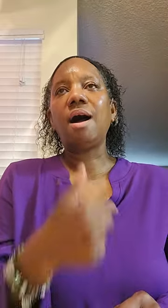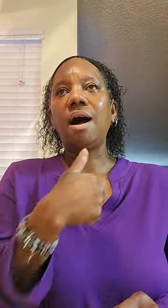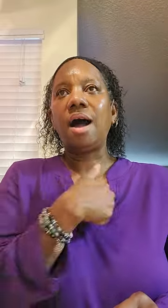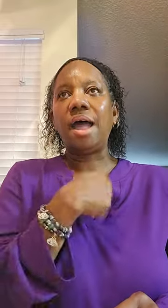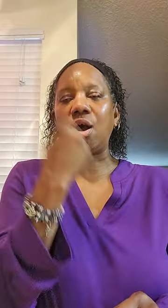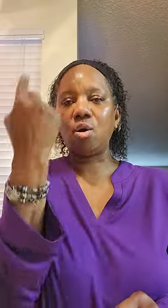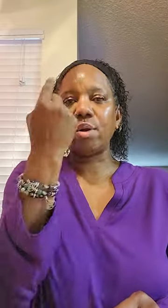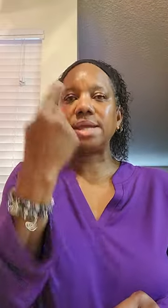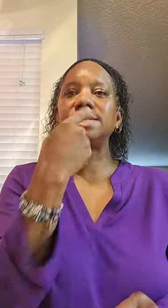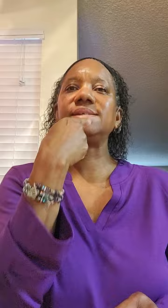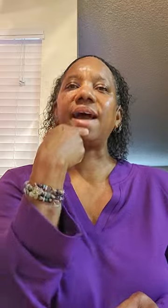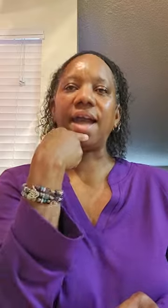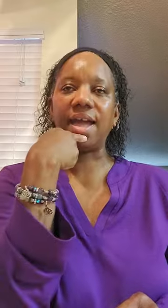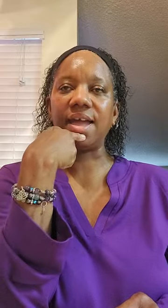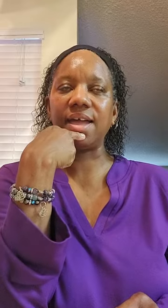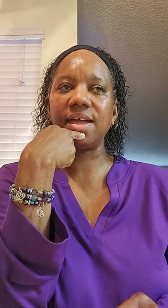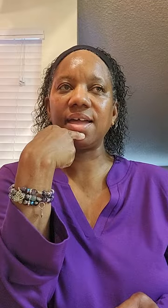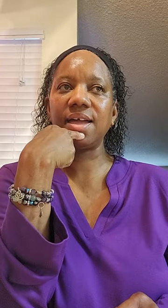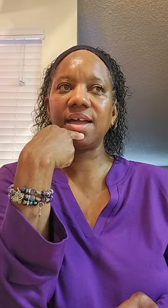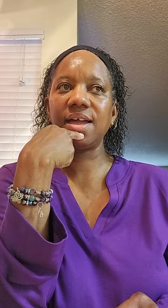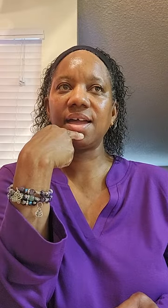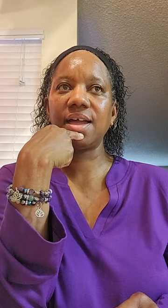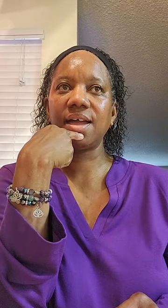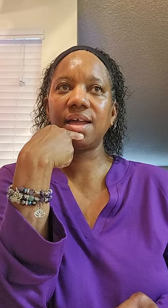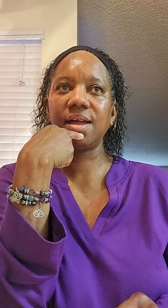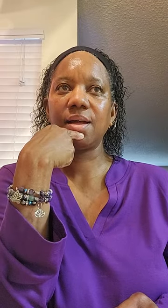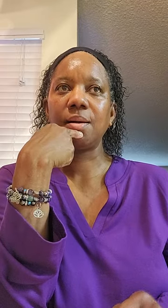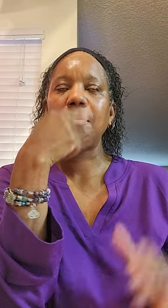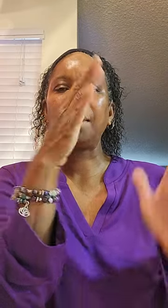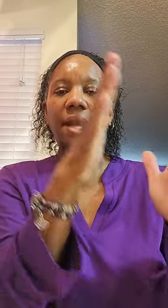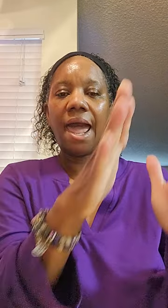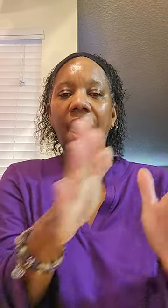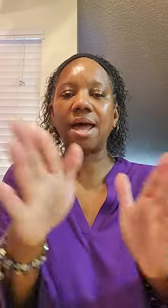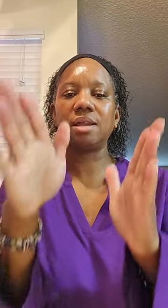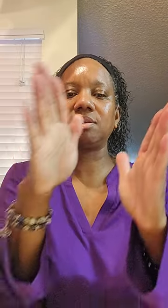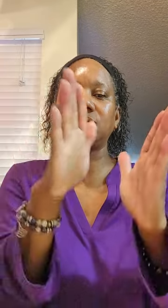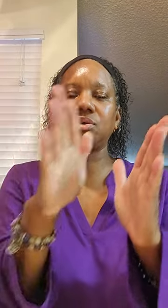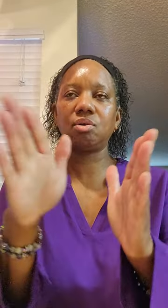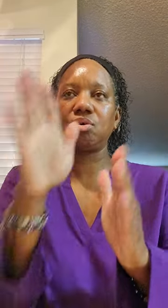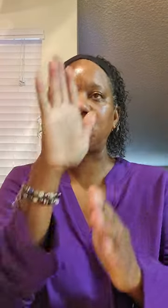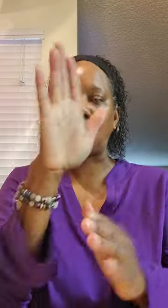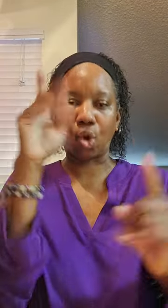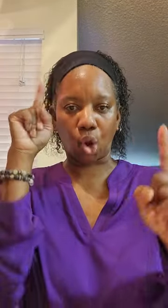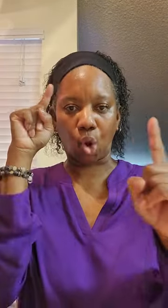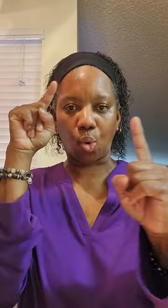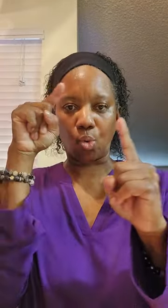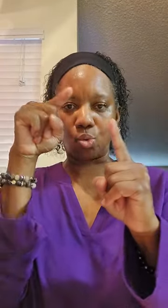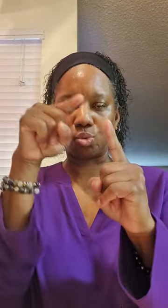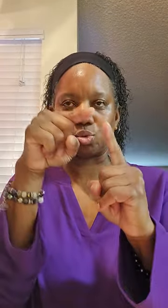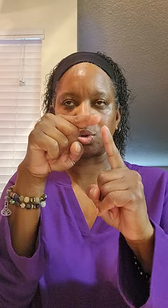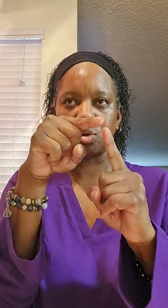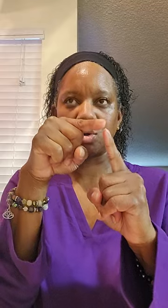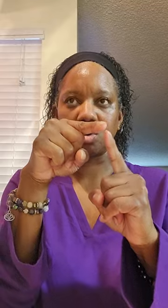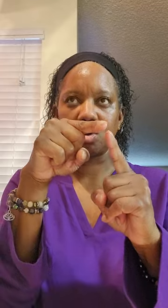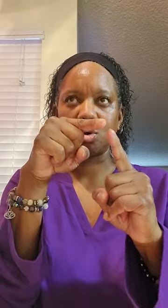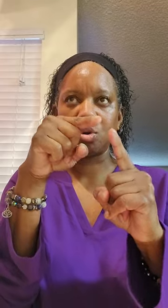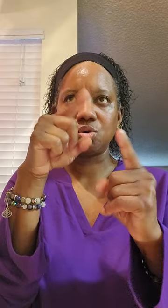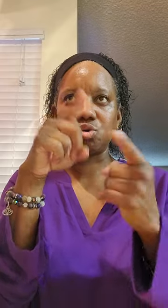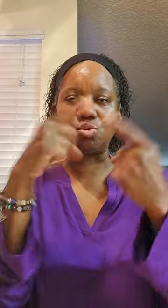I always say plan your goals to